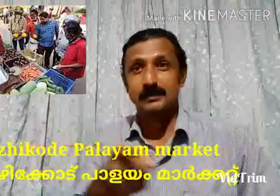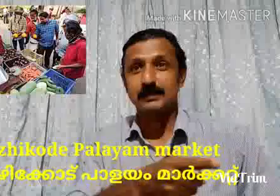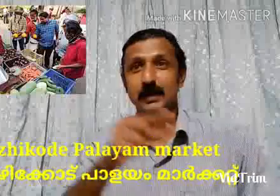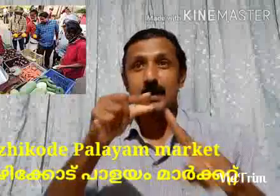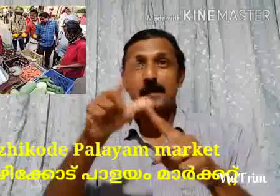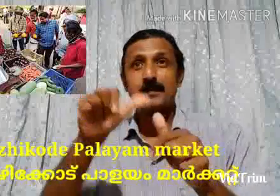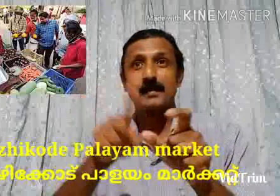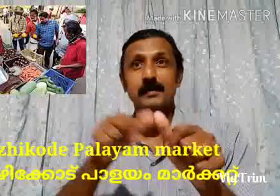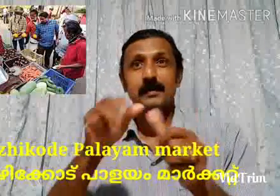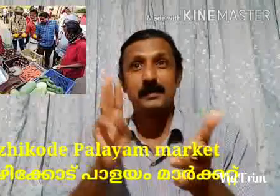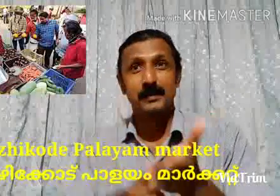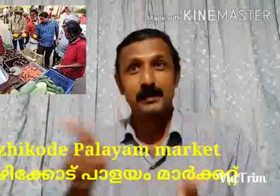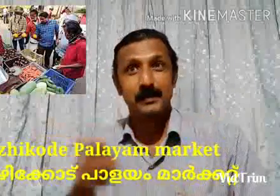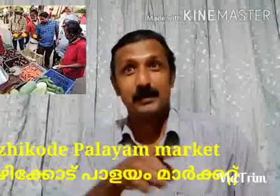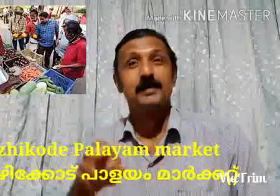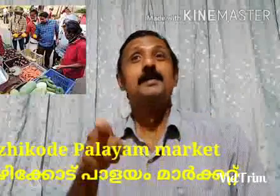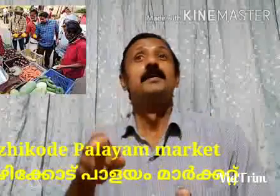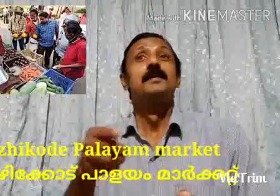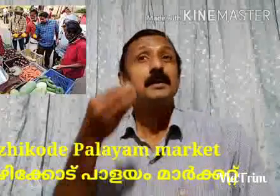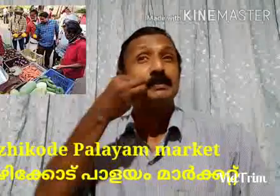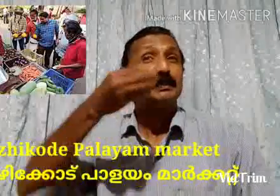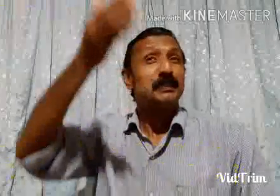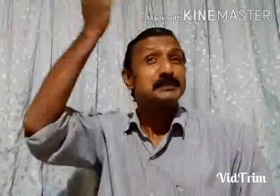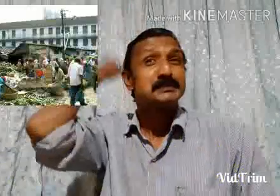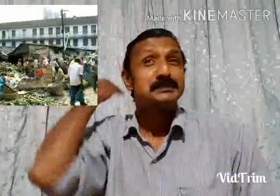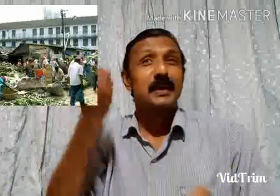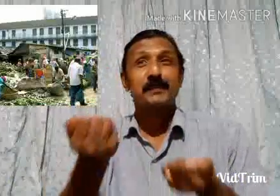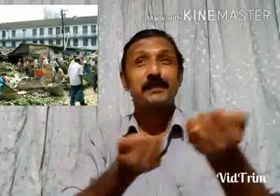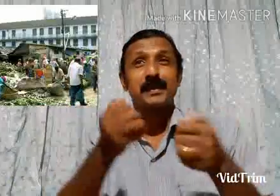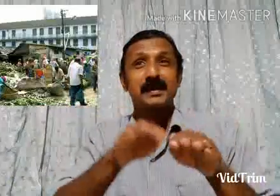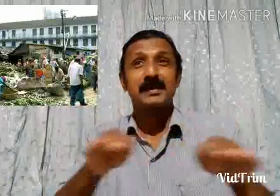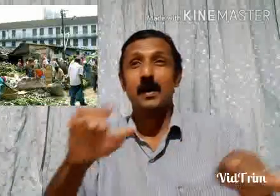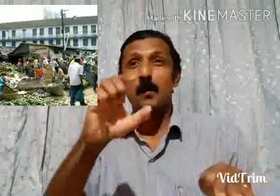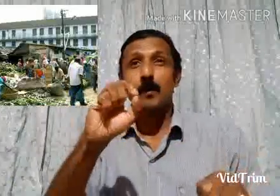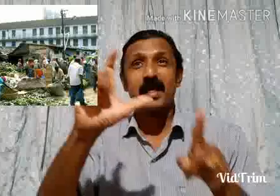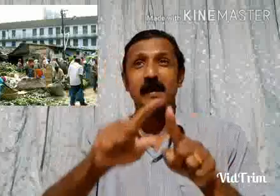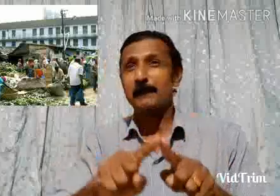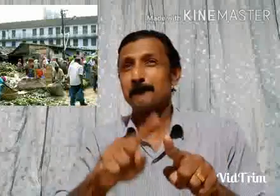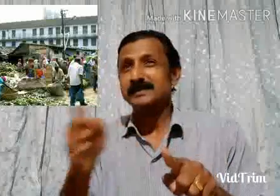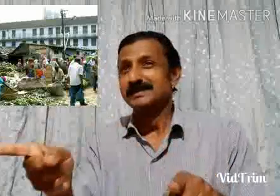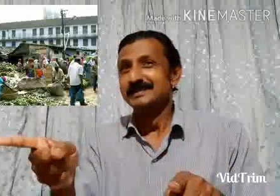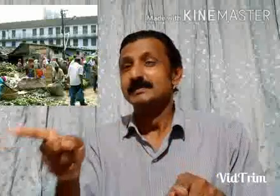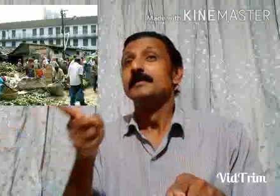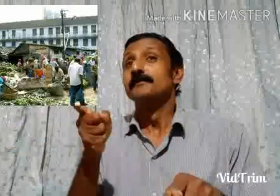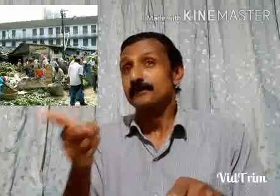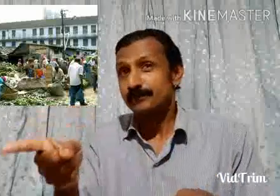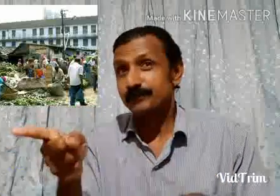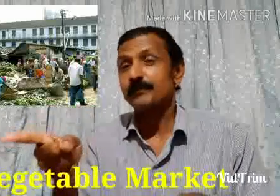I was going to visit my This mother said that, let me jump